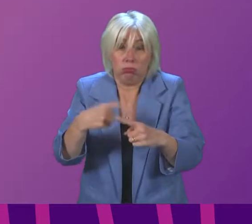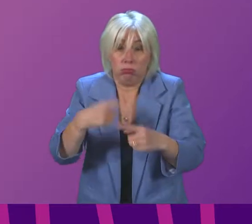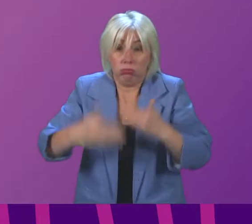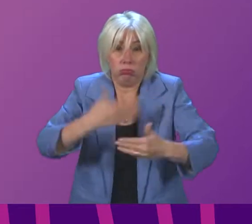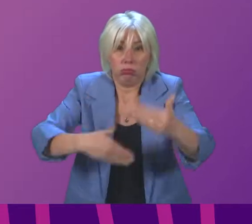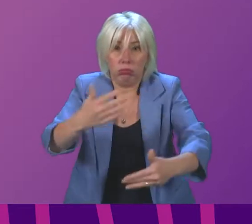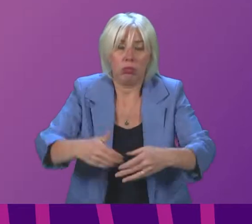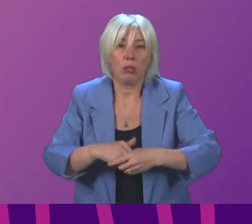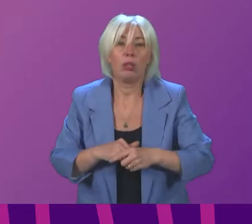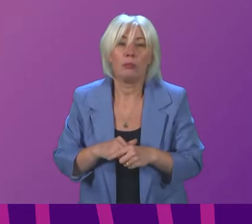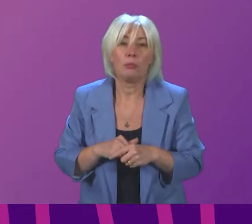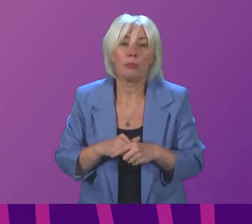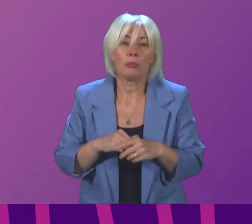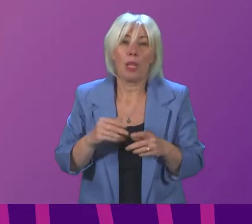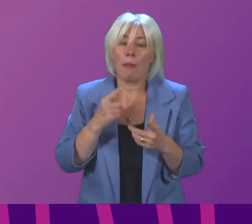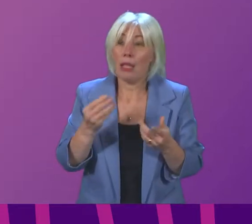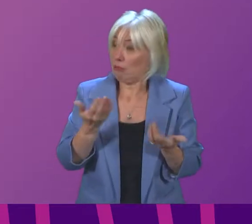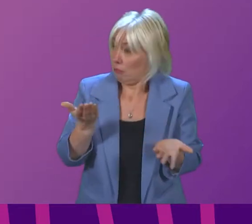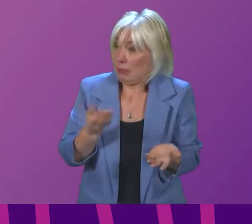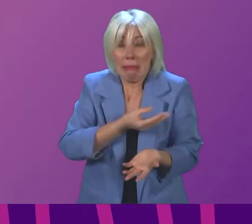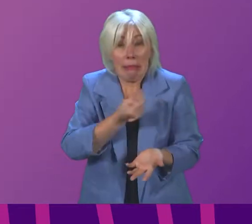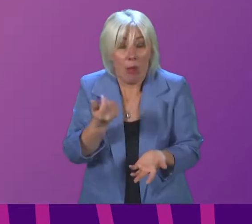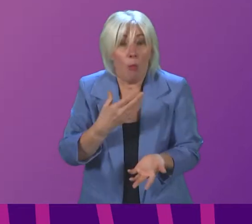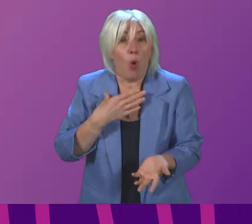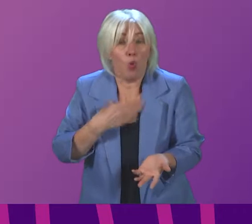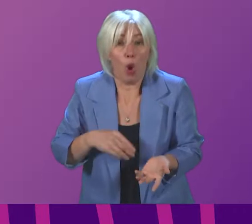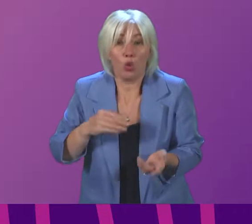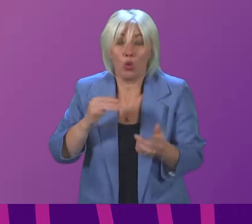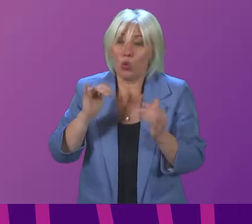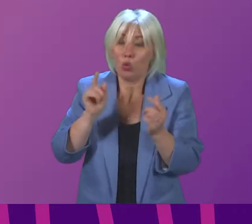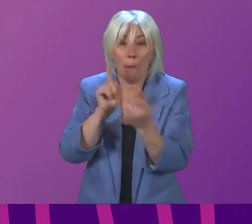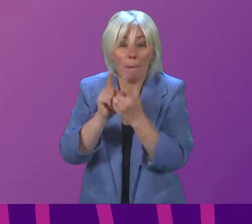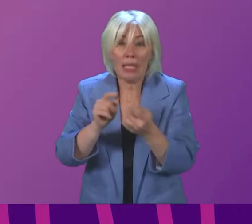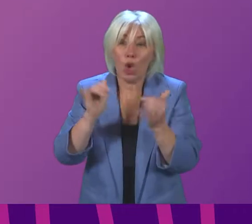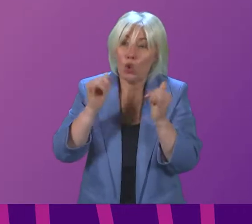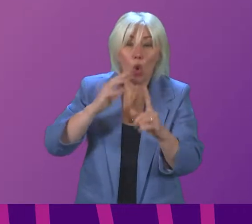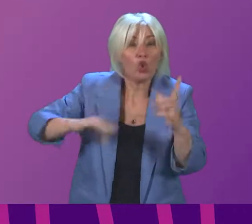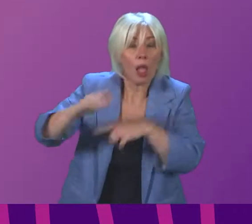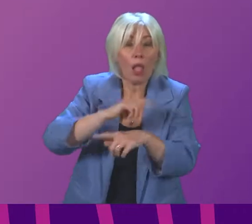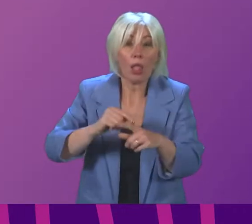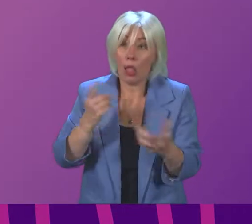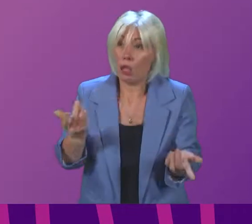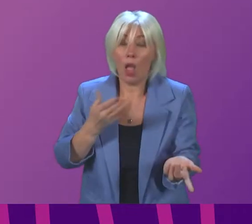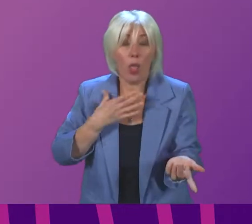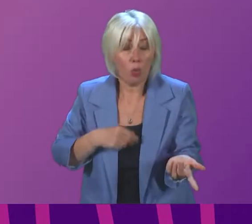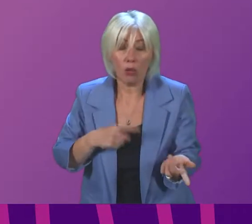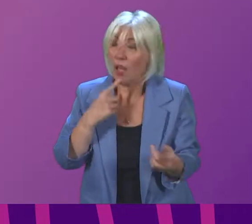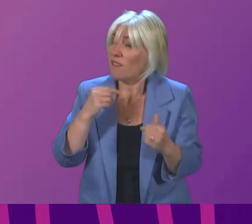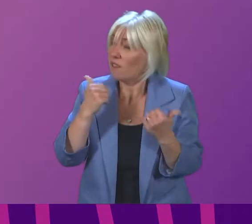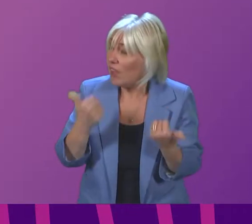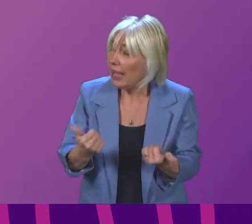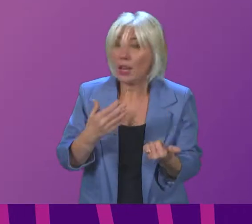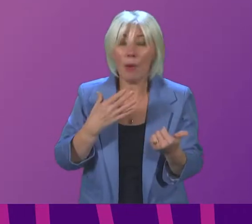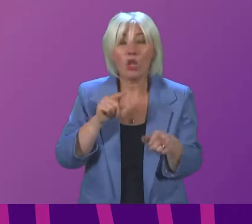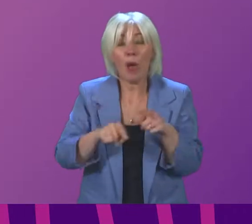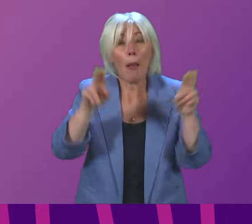people will want to socialise and will socialise so if that is the case and my advice is to minimise that but if